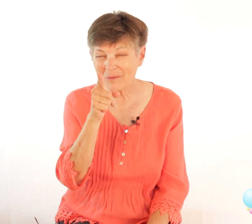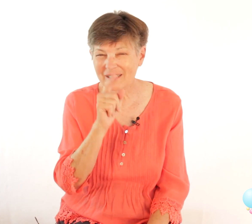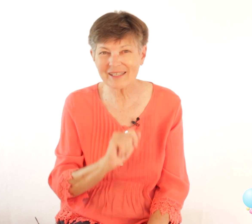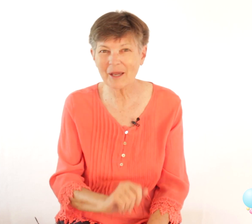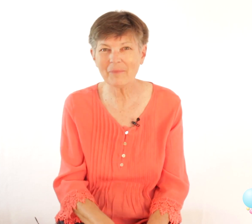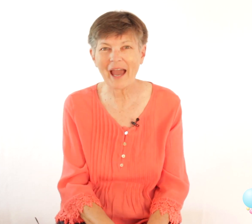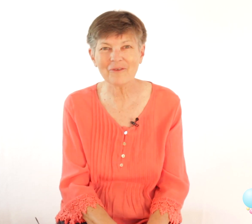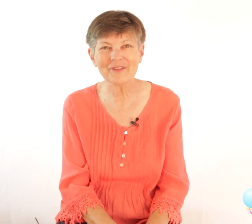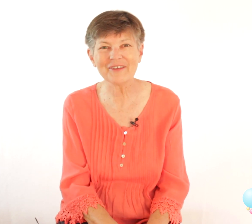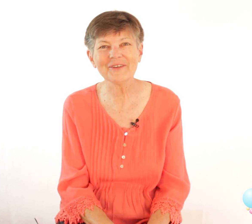able to sign back with you